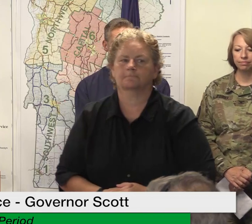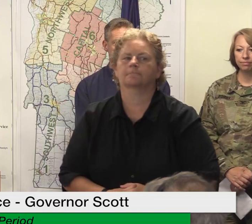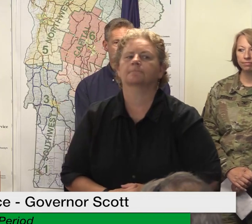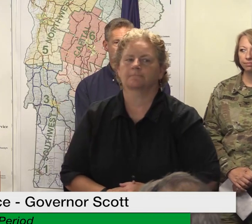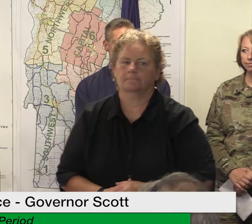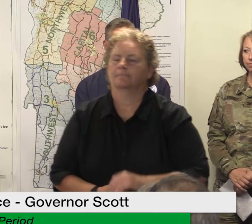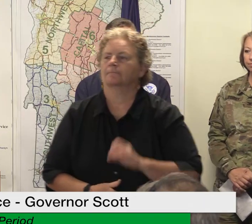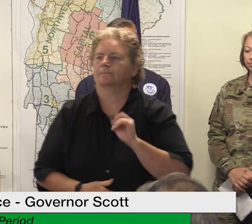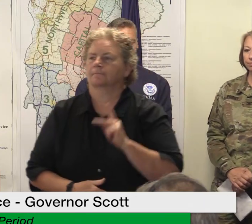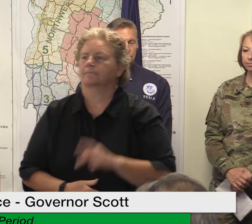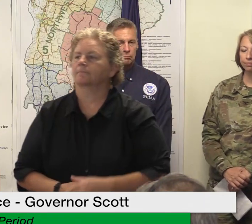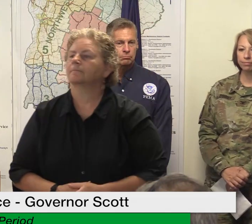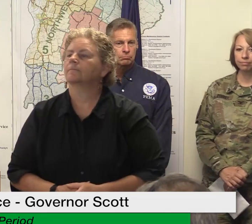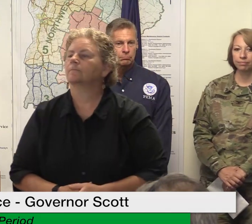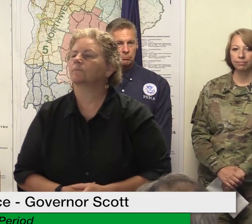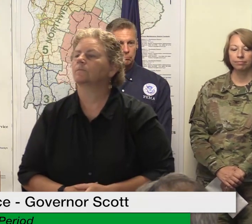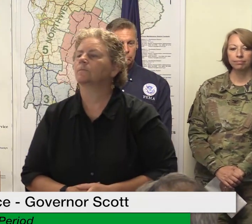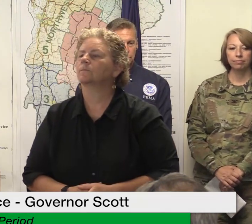newport gary express